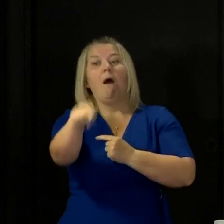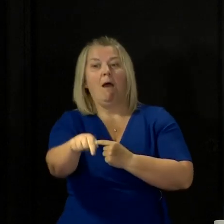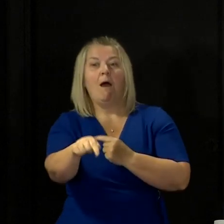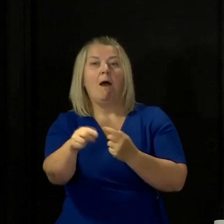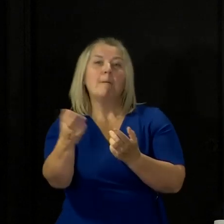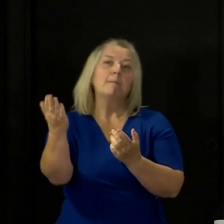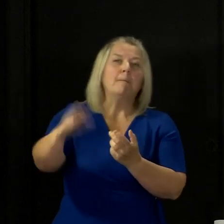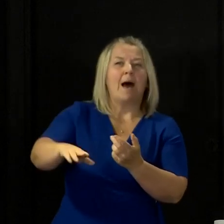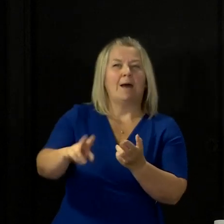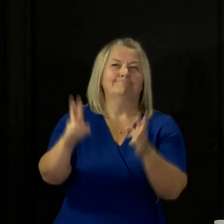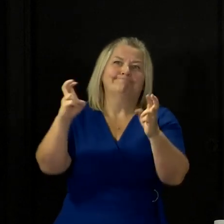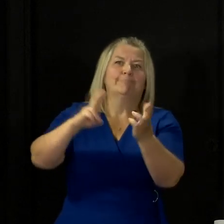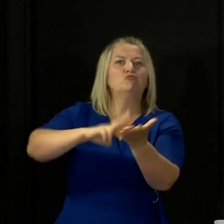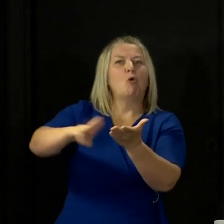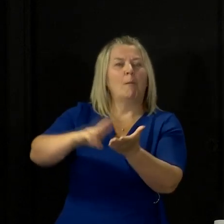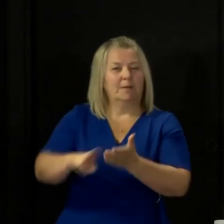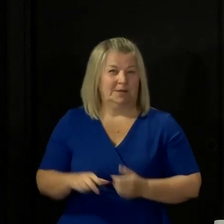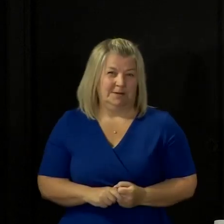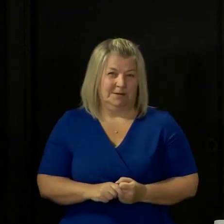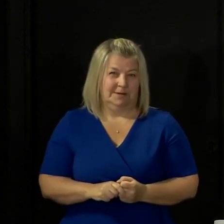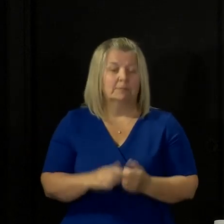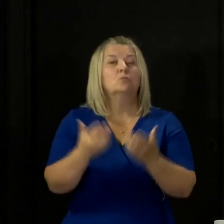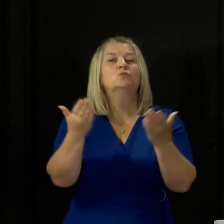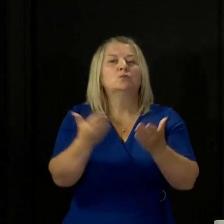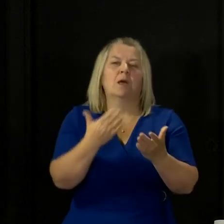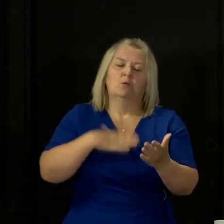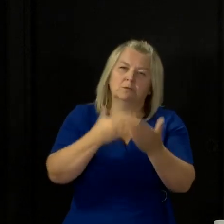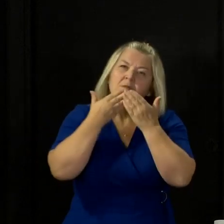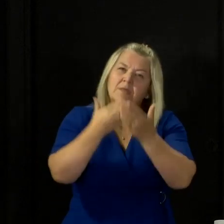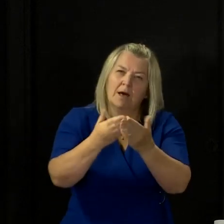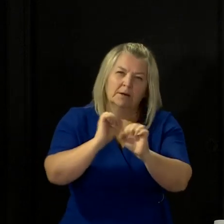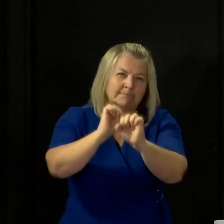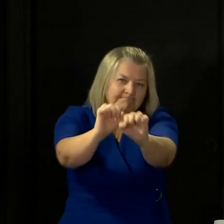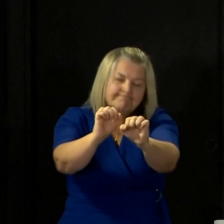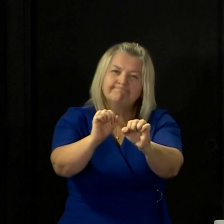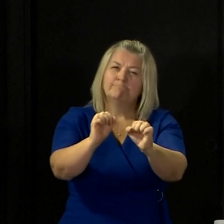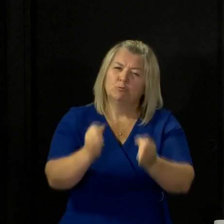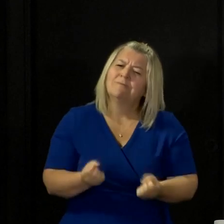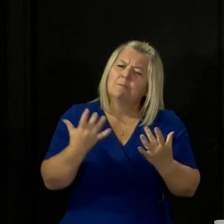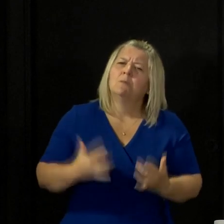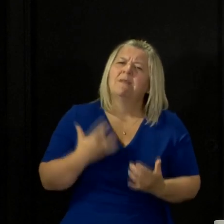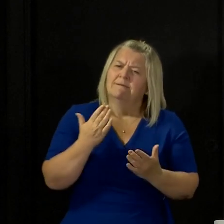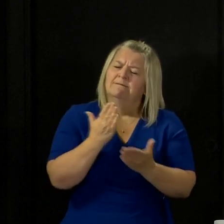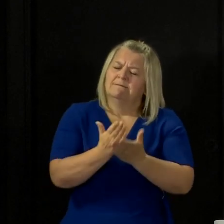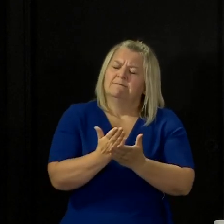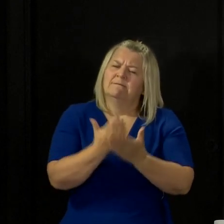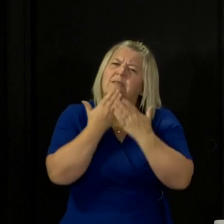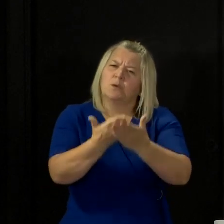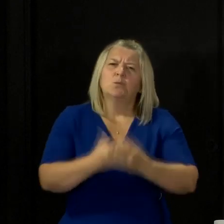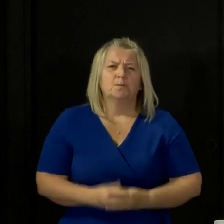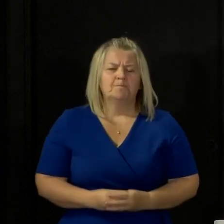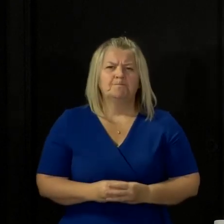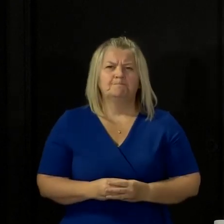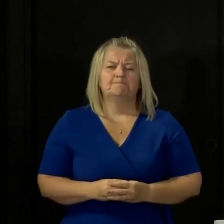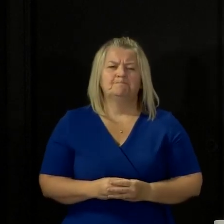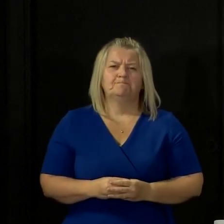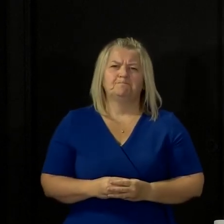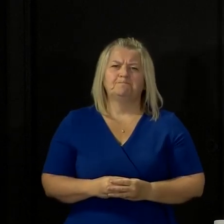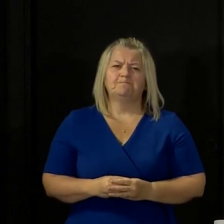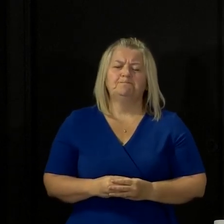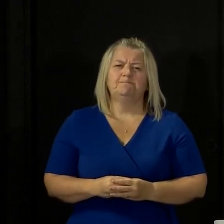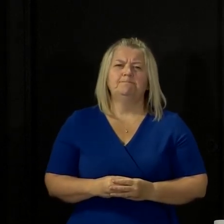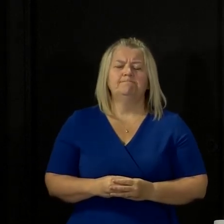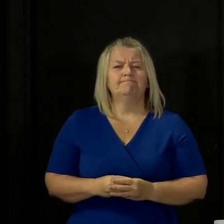want to thank each and every one of you for all of those sacrifices that you have been making. Now, the main and